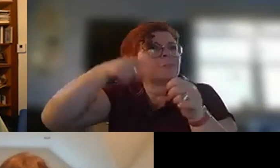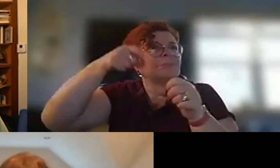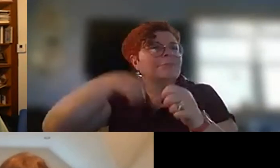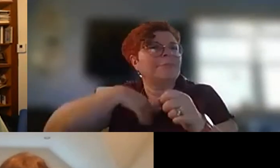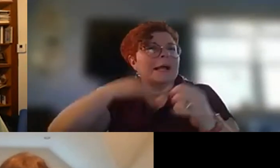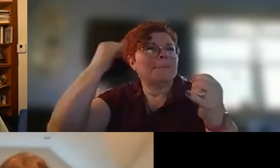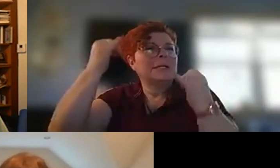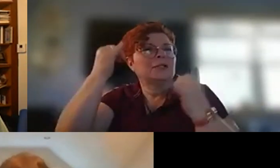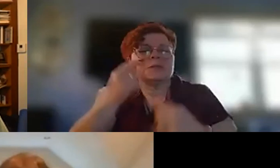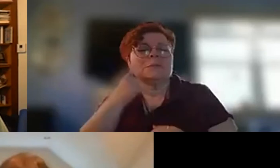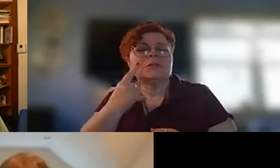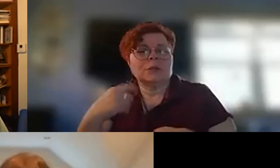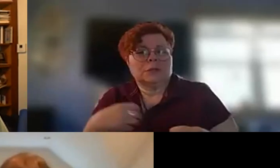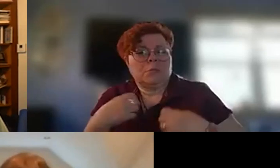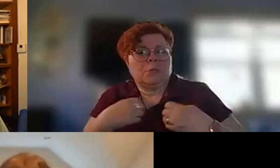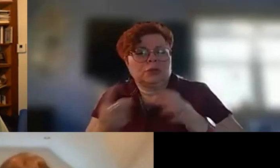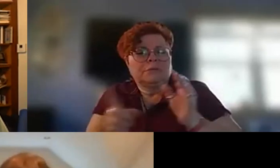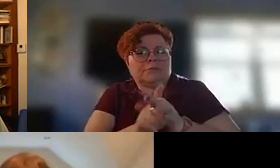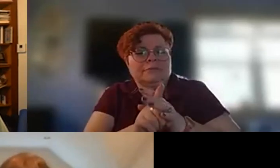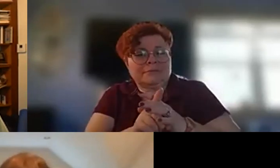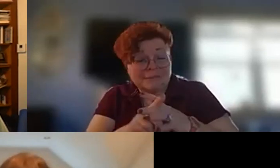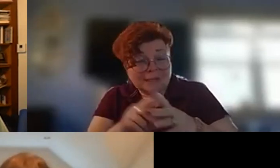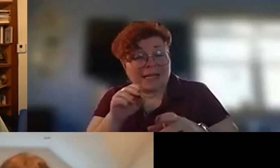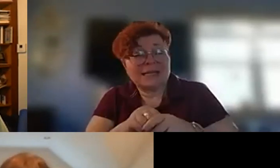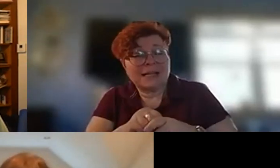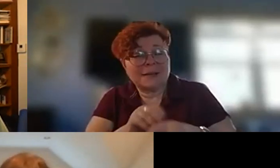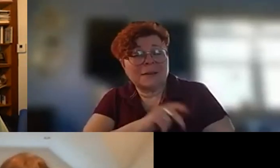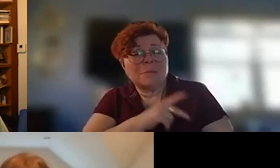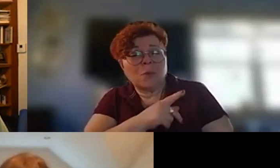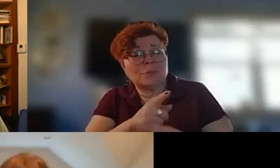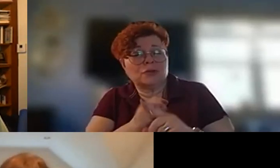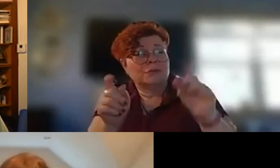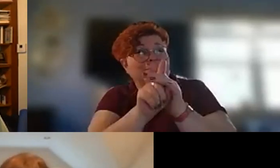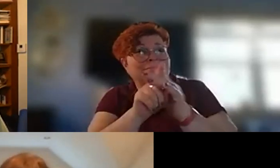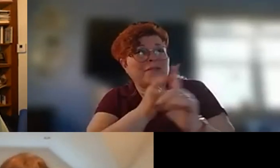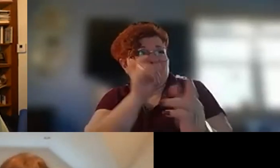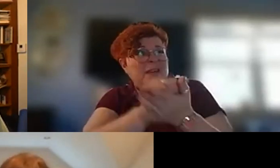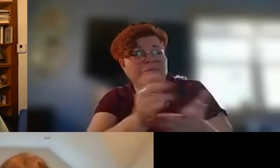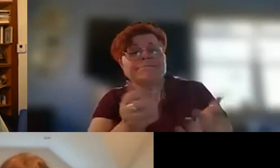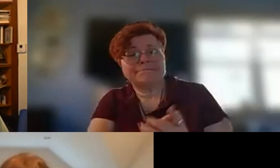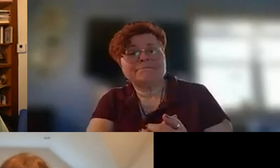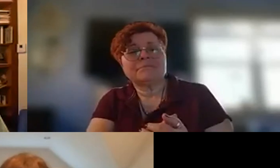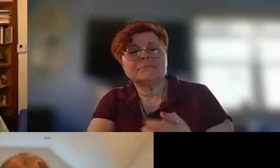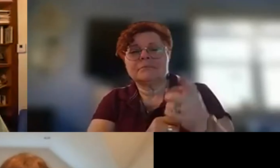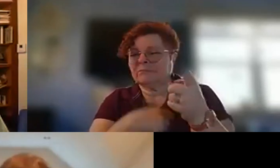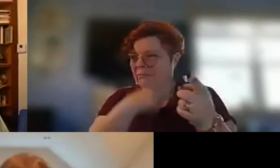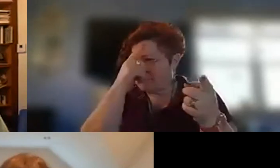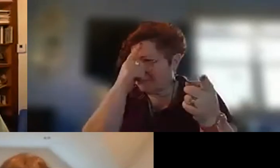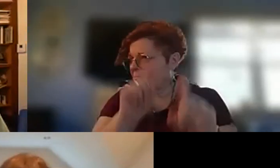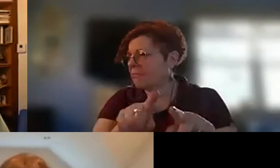feel towards something and then the poem just flows from there yeah i'd agree um it's kind of